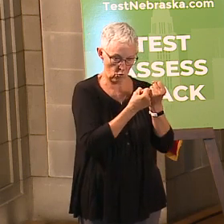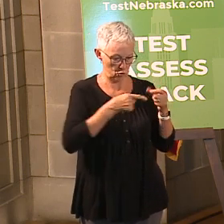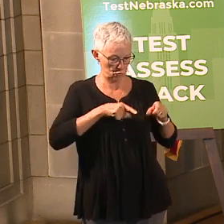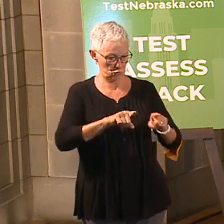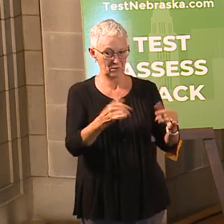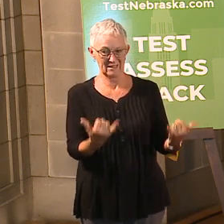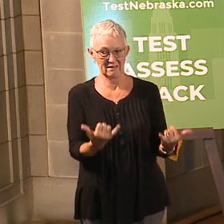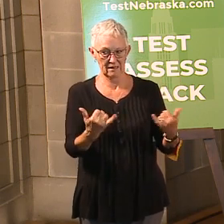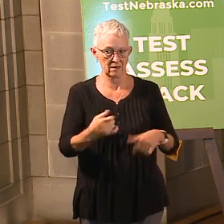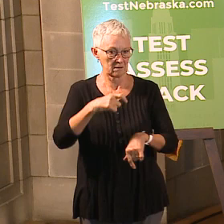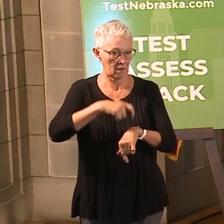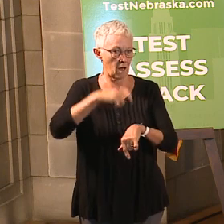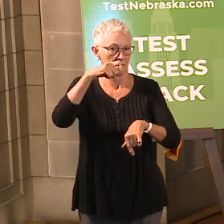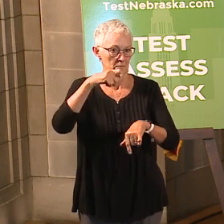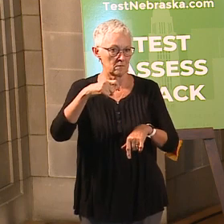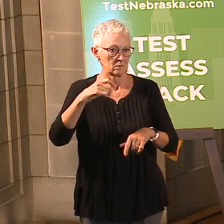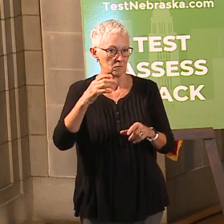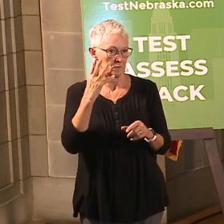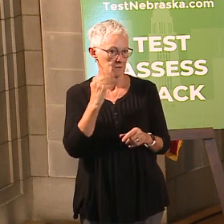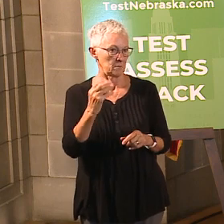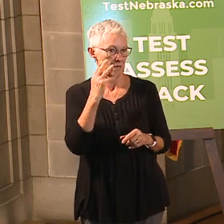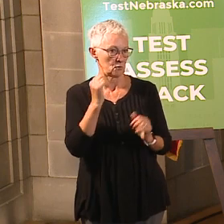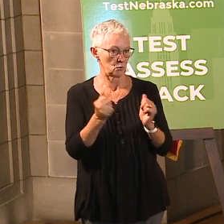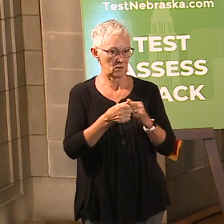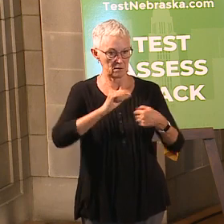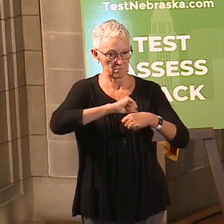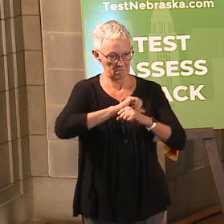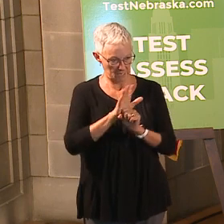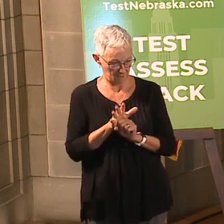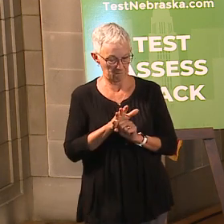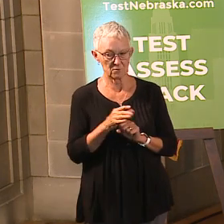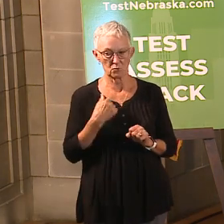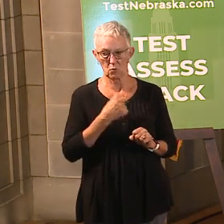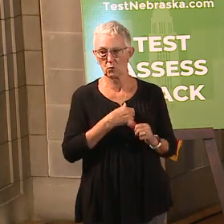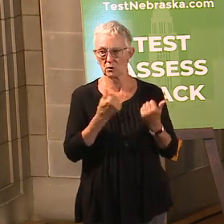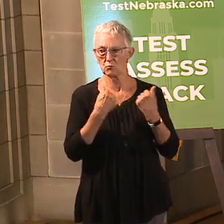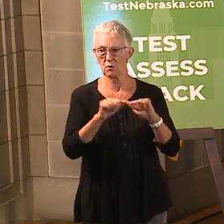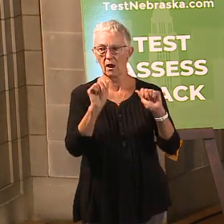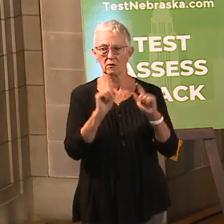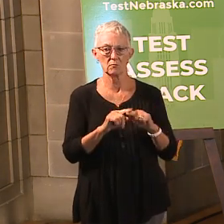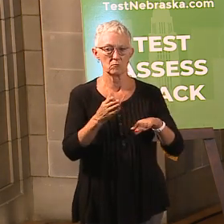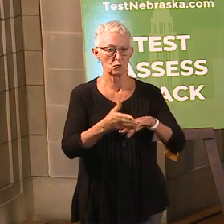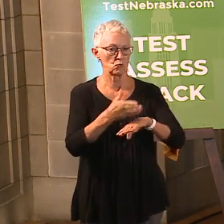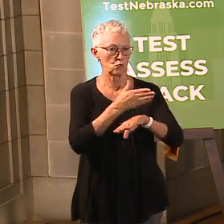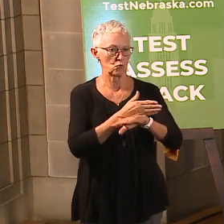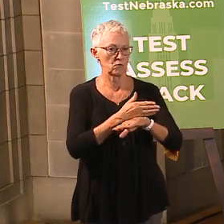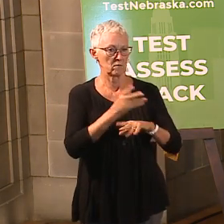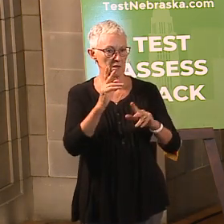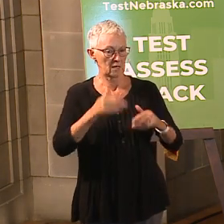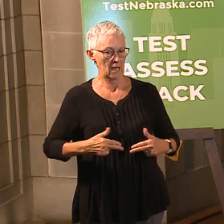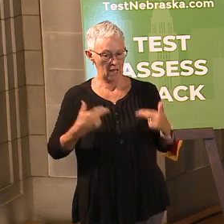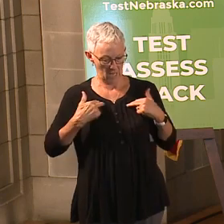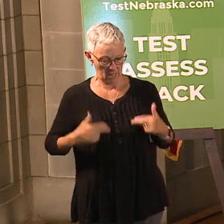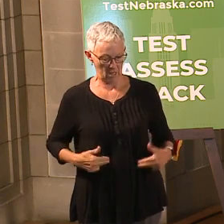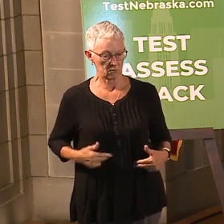Together, we continue to lift up those in need and build a better, stronger, and healthier future for all of Nebraska. Thank you.